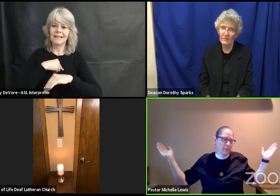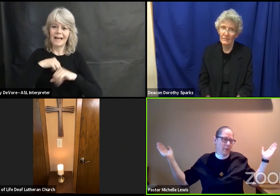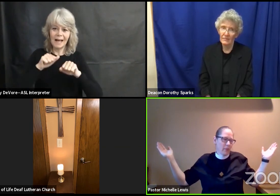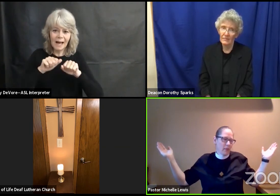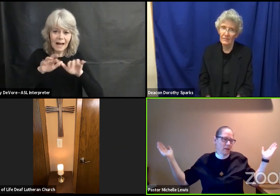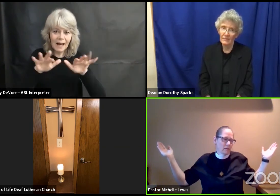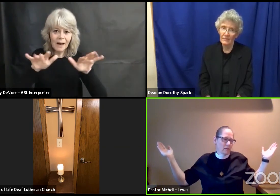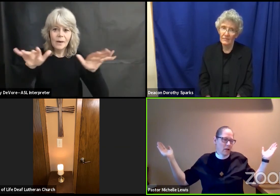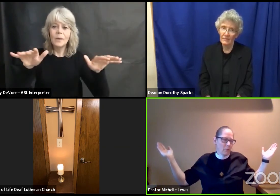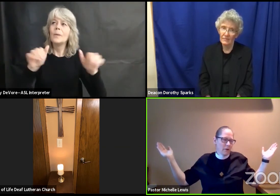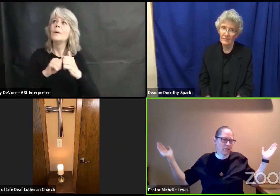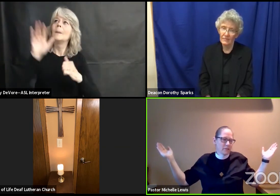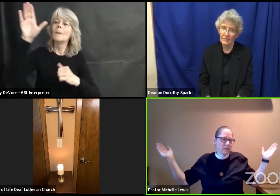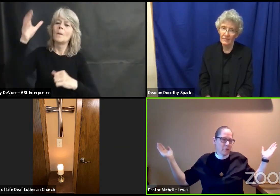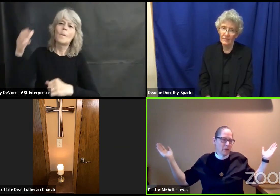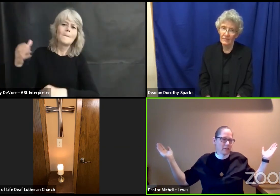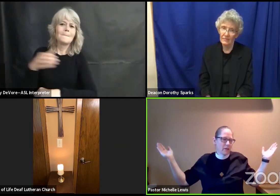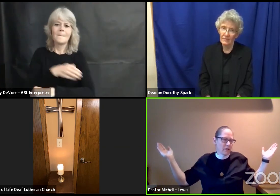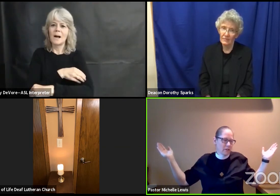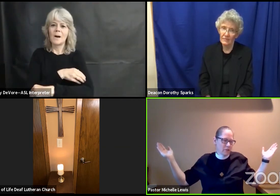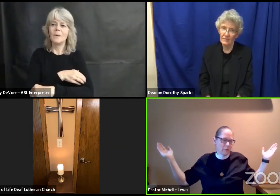help us to depend on you